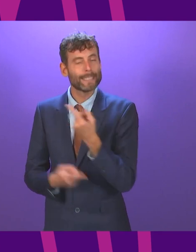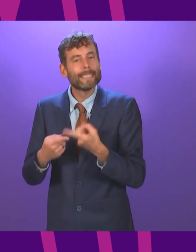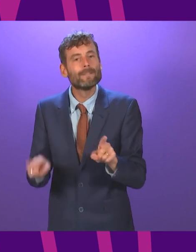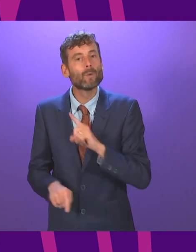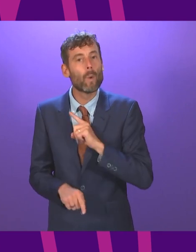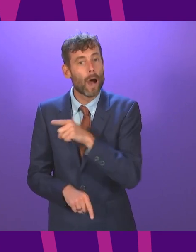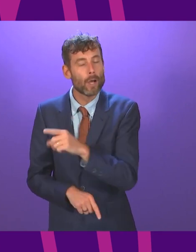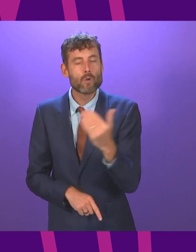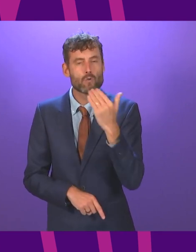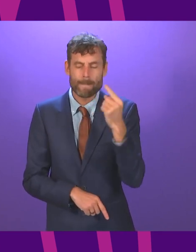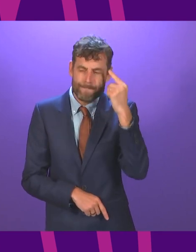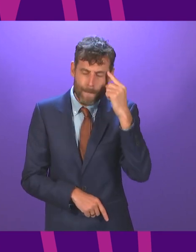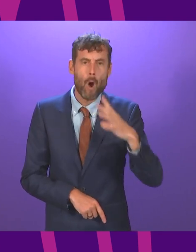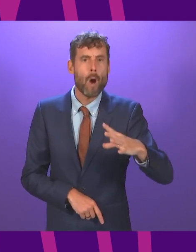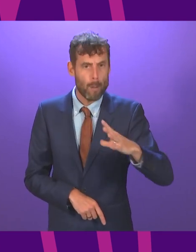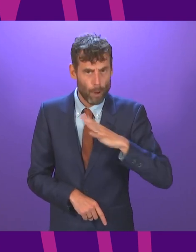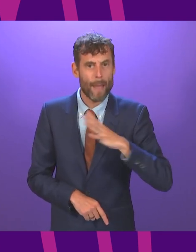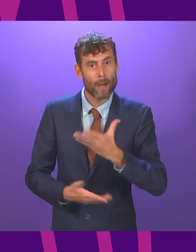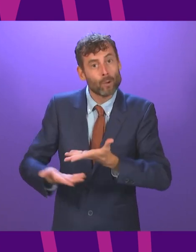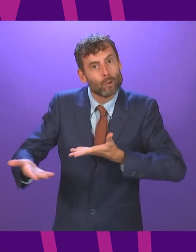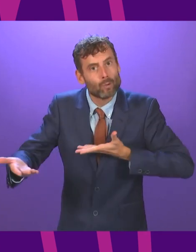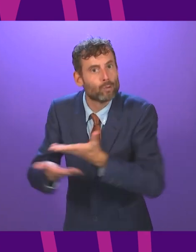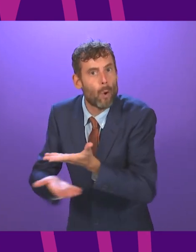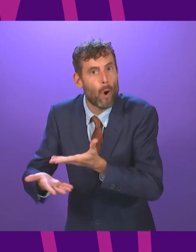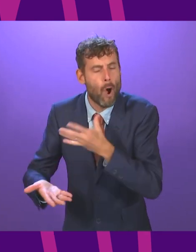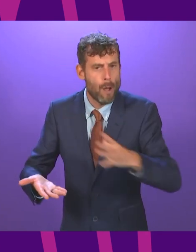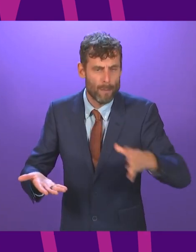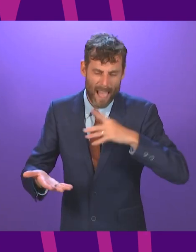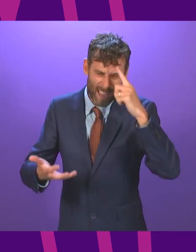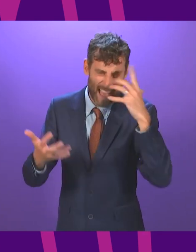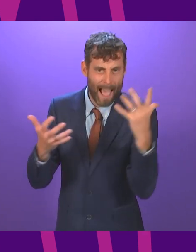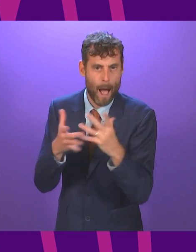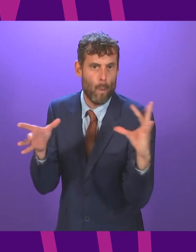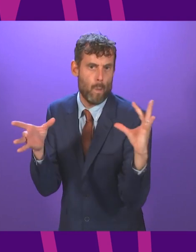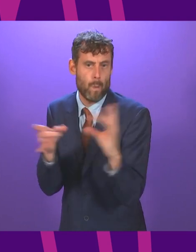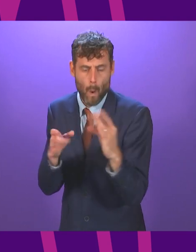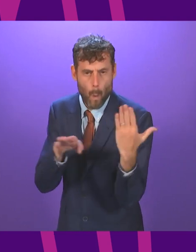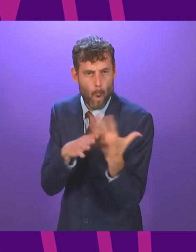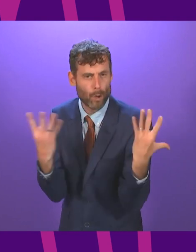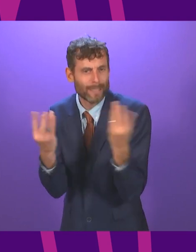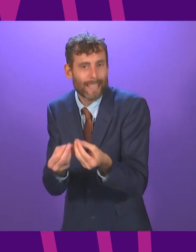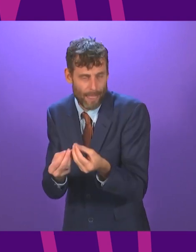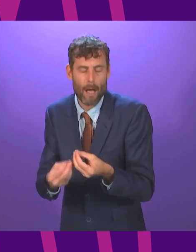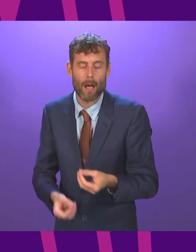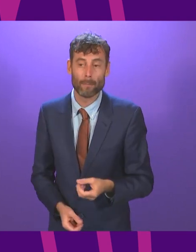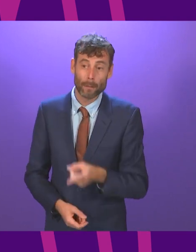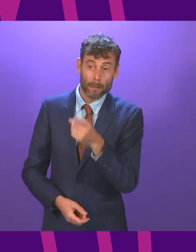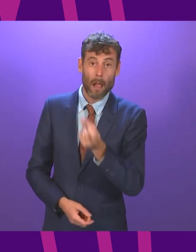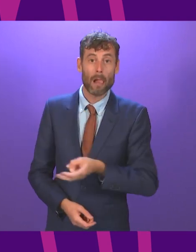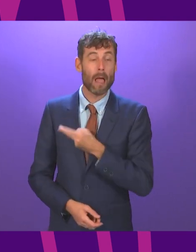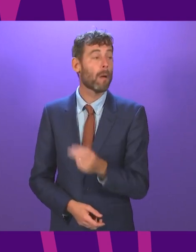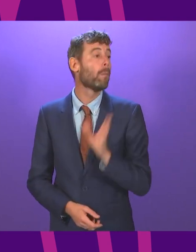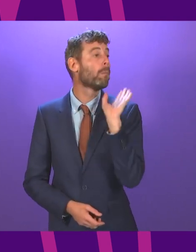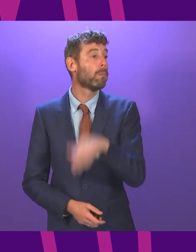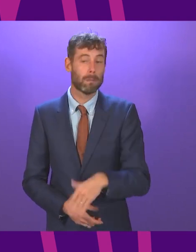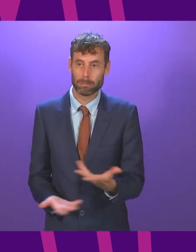it's not too late to be part of that consensus. There is a strategic choice for the opposition parties in the